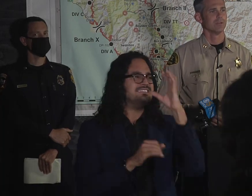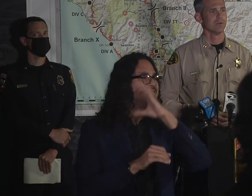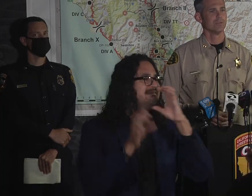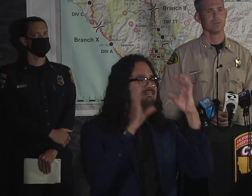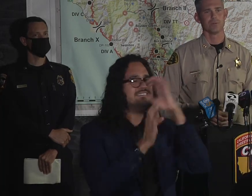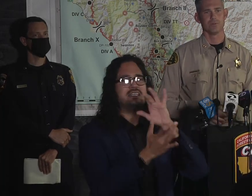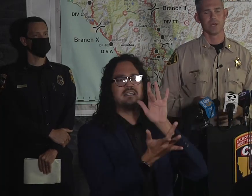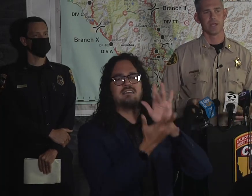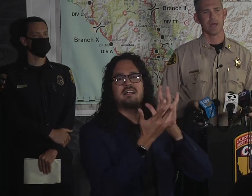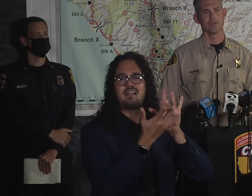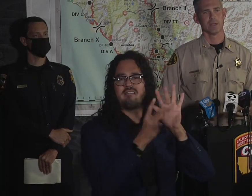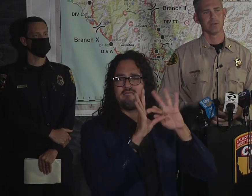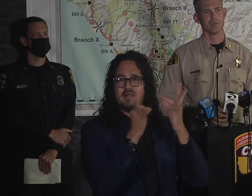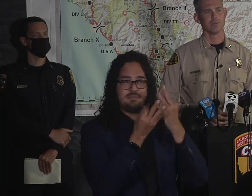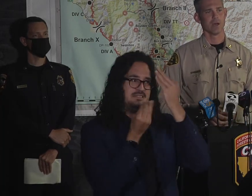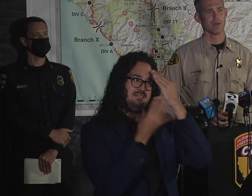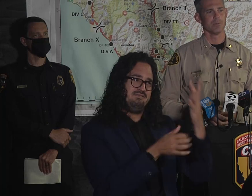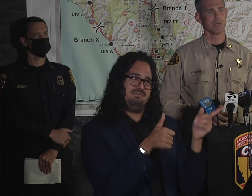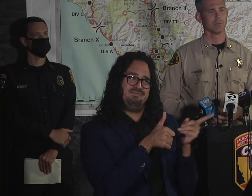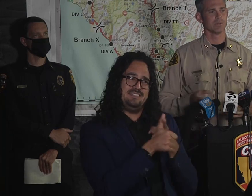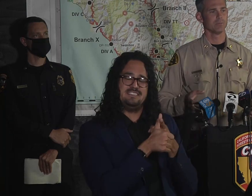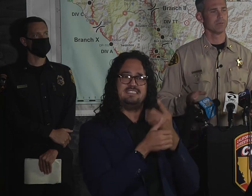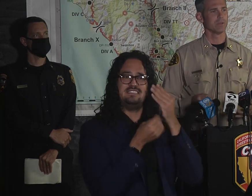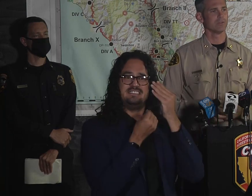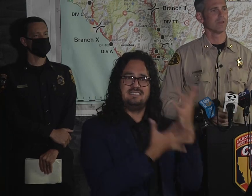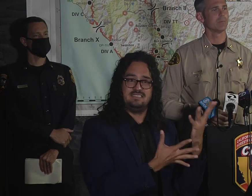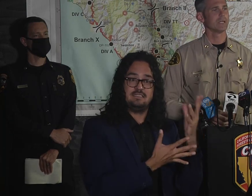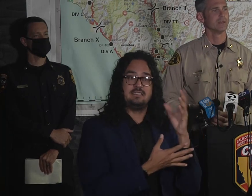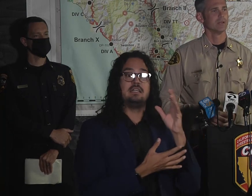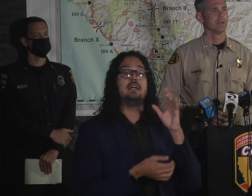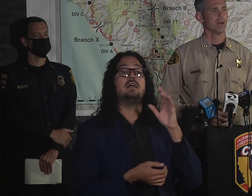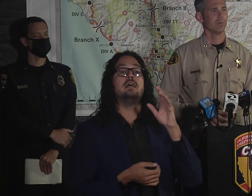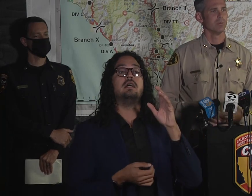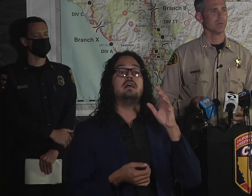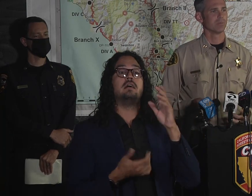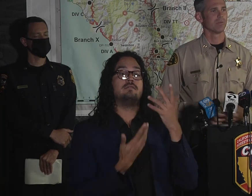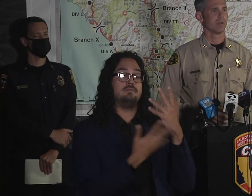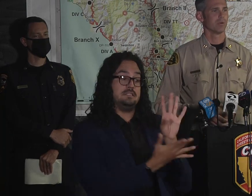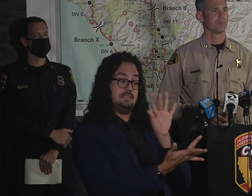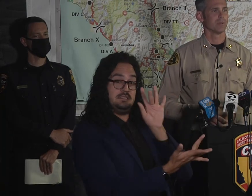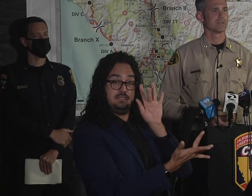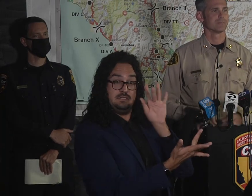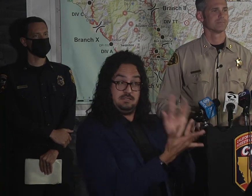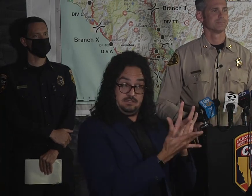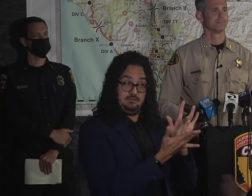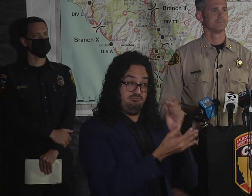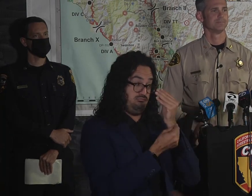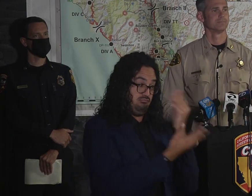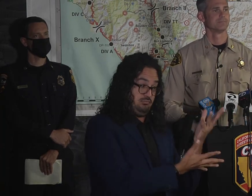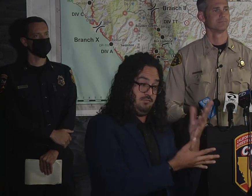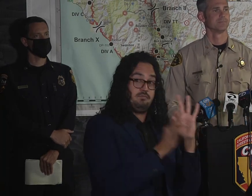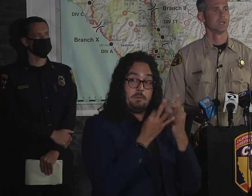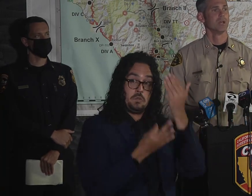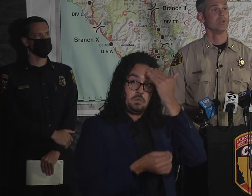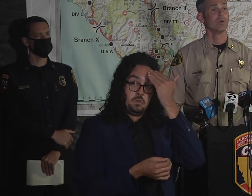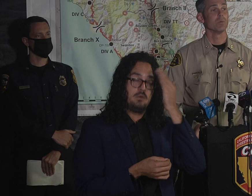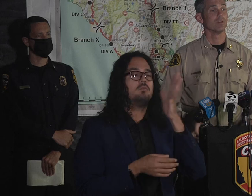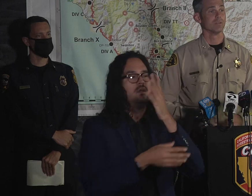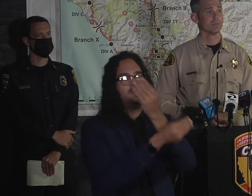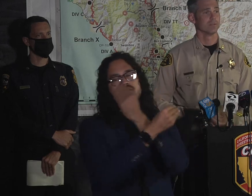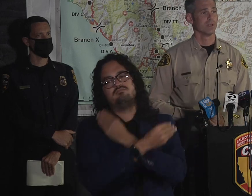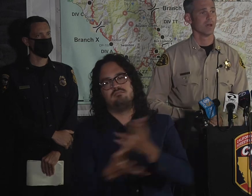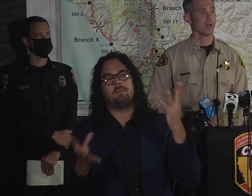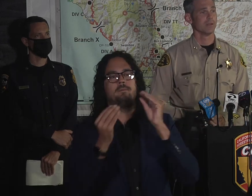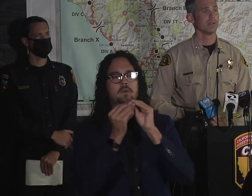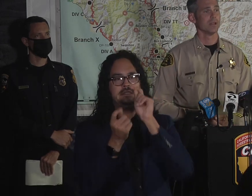and so as soon as we've done that and we've been able to speak with his family, we'll be able to provide more information. Was he in his home? No,